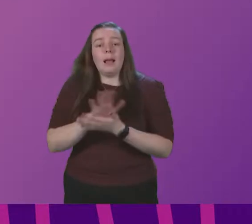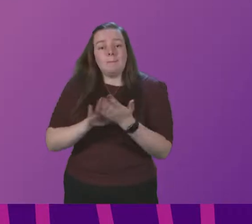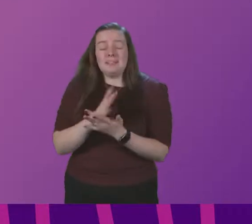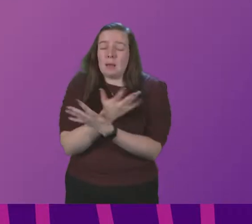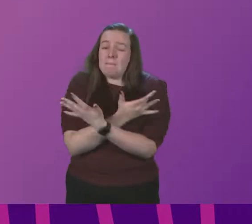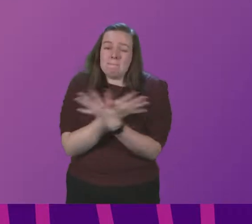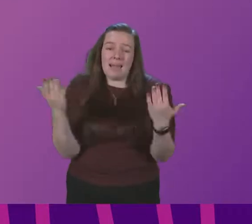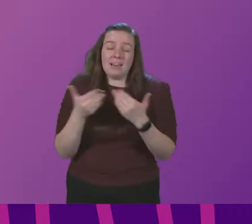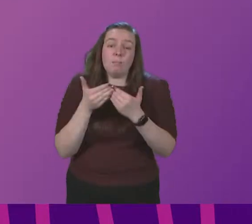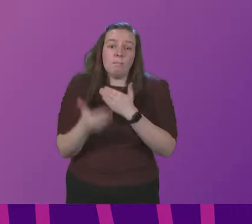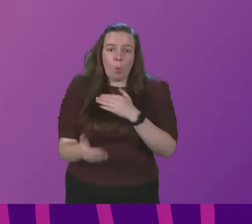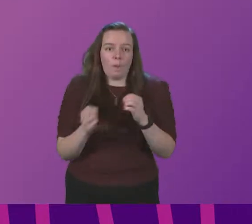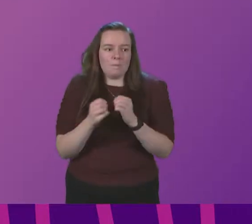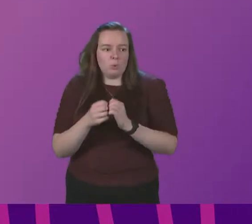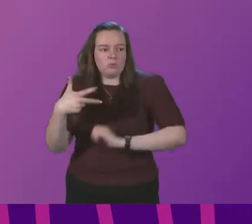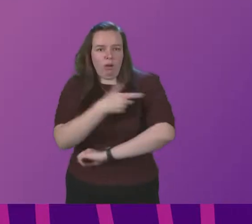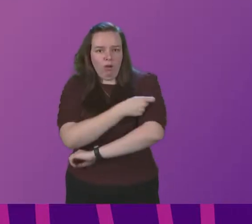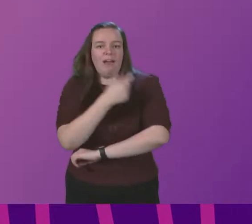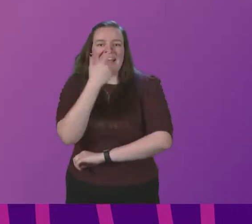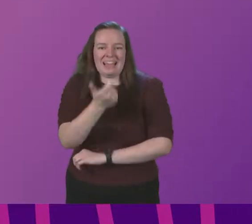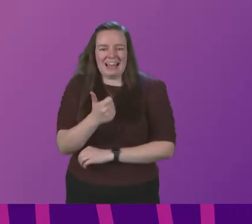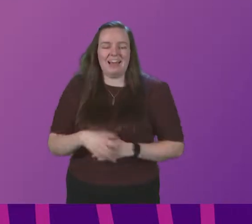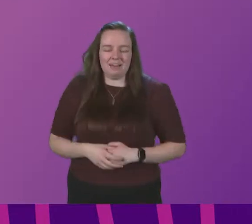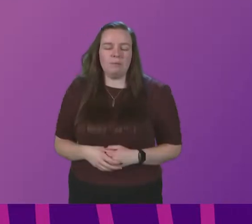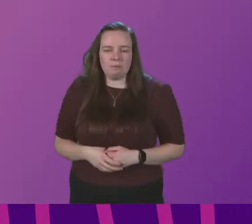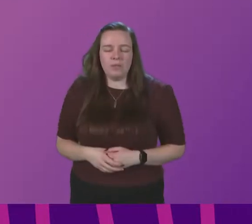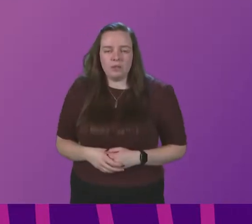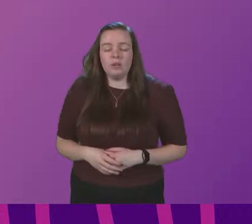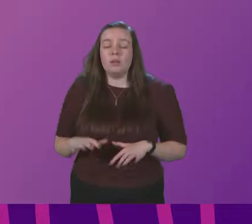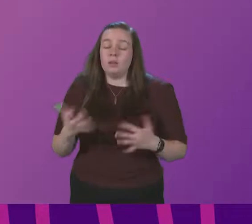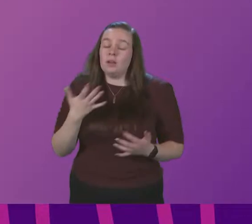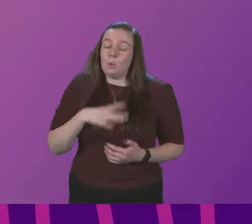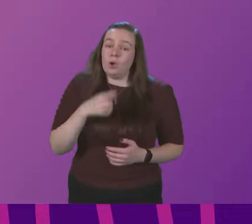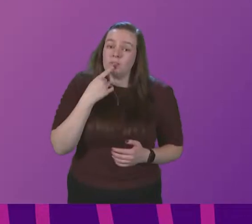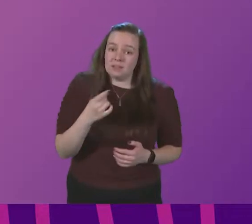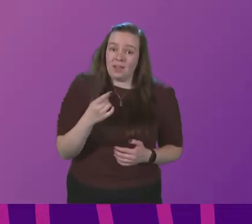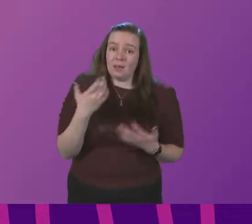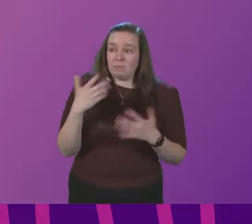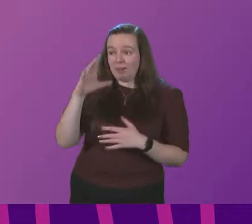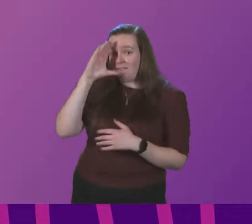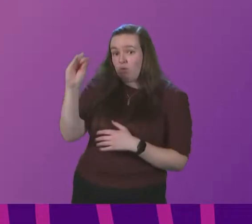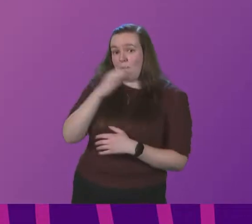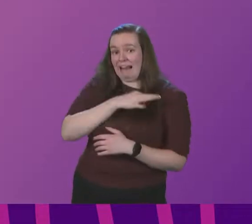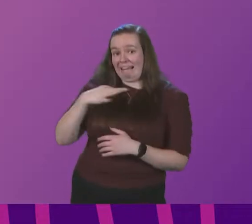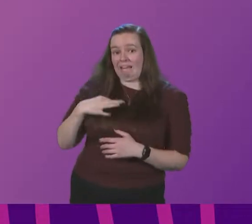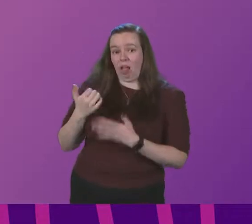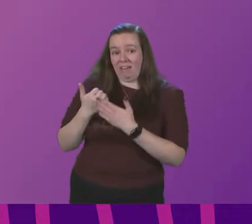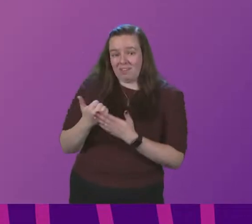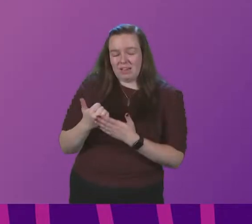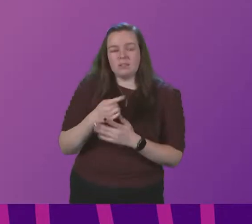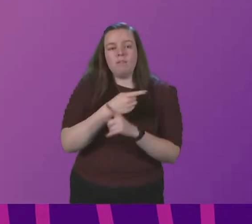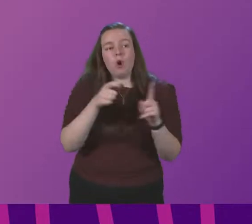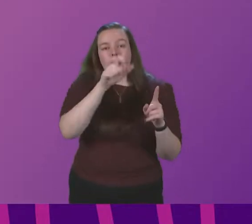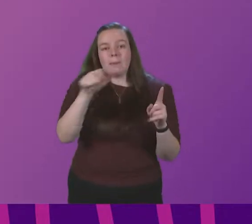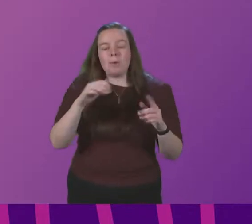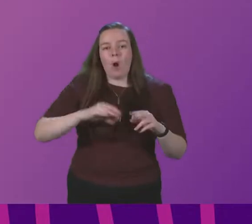many more booster appointments to be made available. Let me stress, though, and this has informed our clinical advice, that for those in the highest